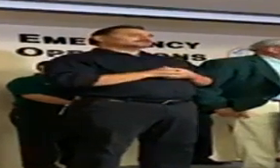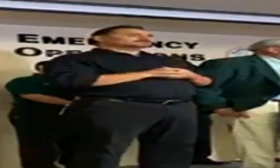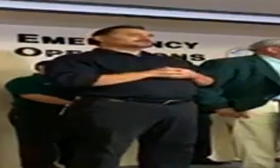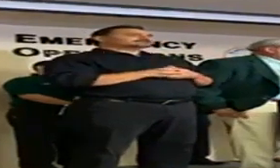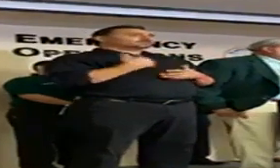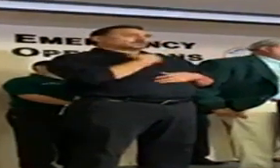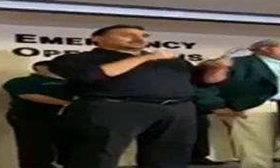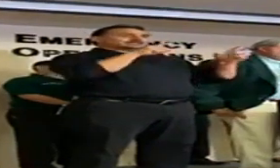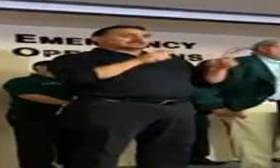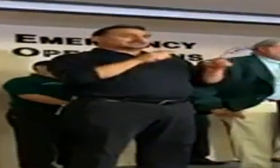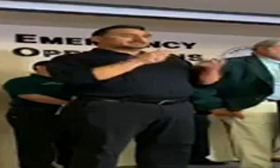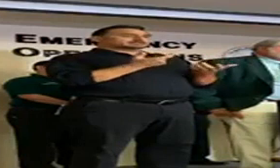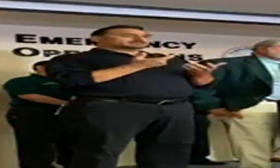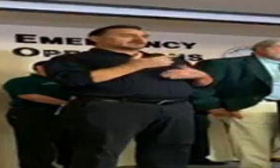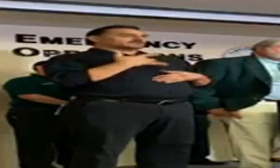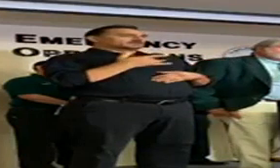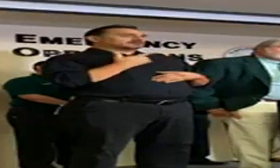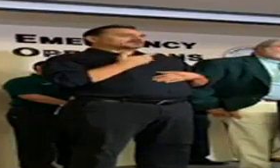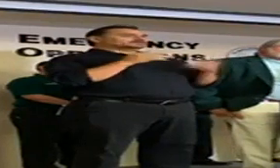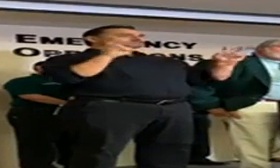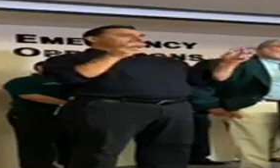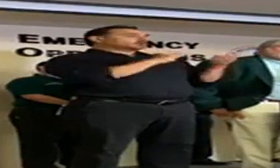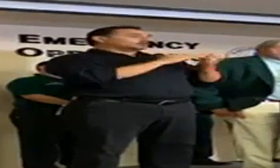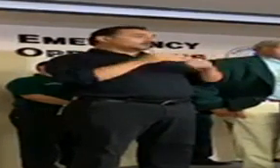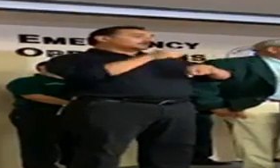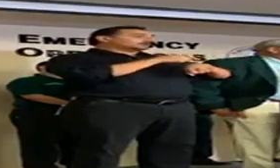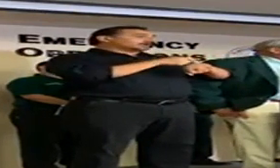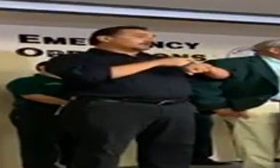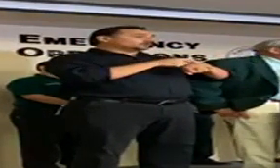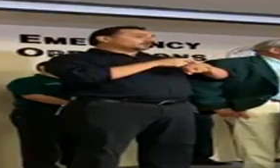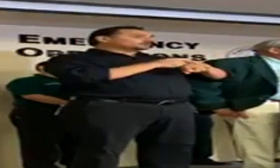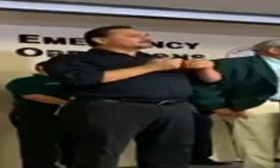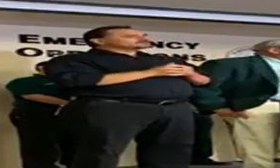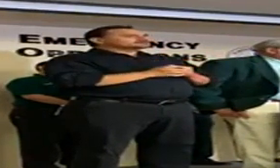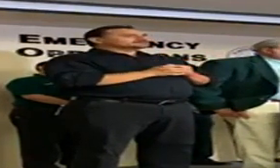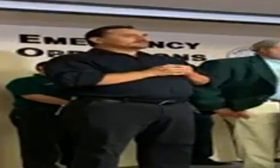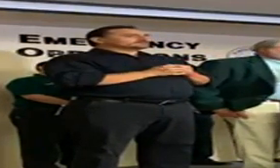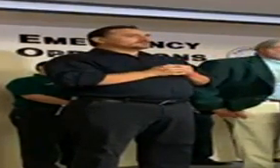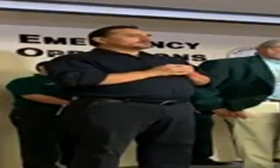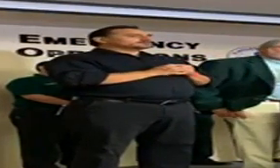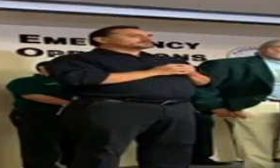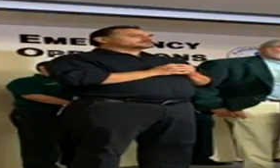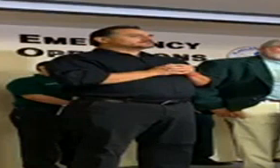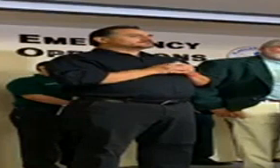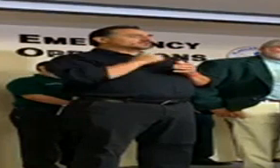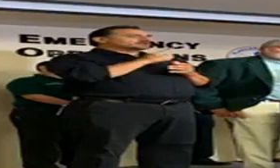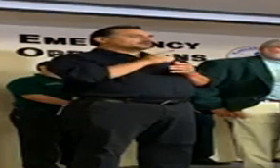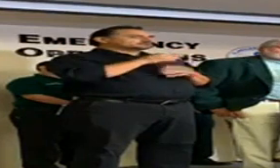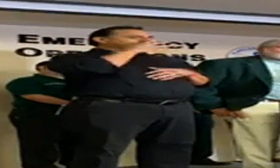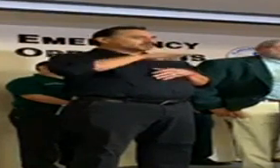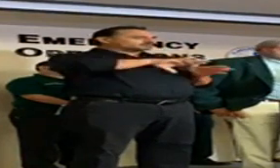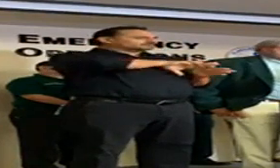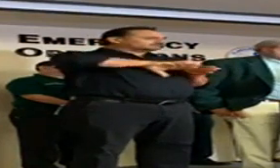even test our sense of community. It is a time to put aside any differences that we might have